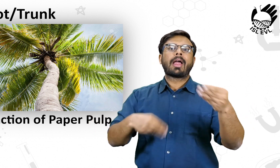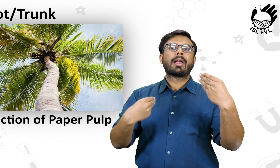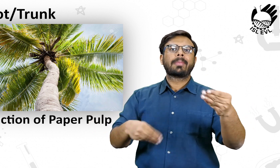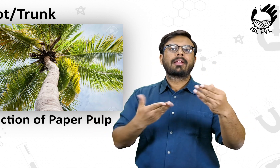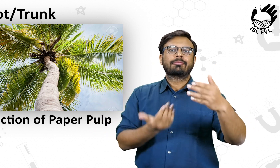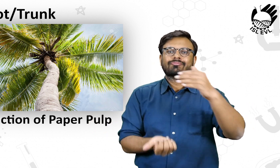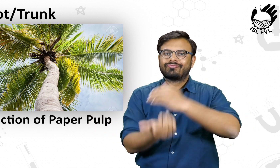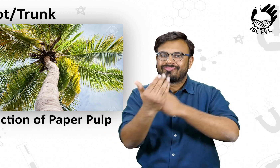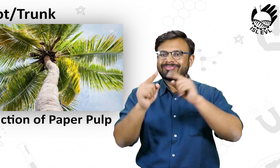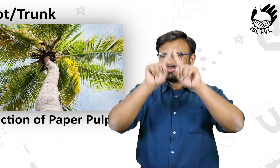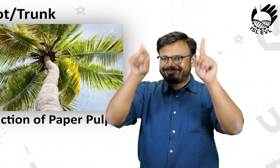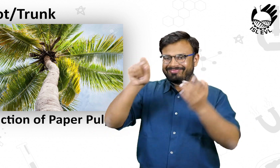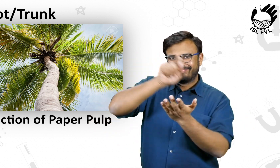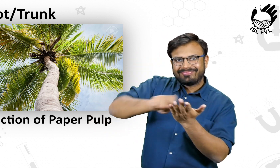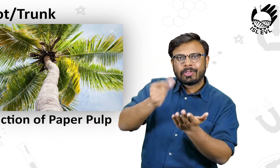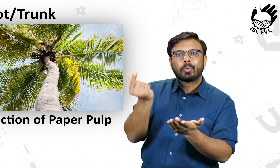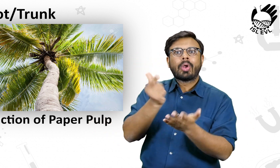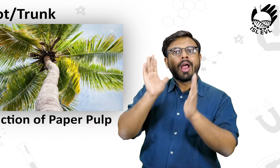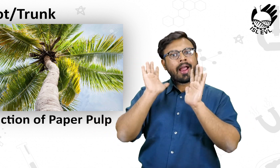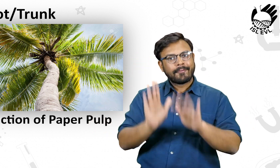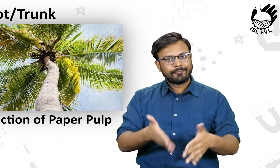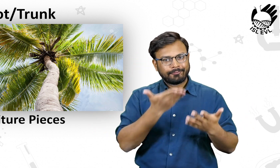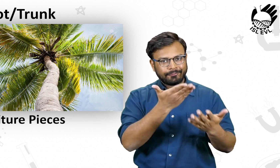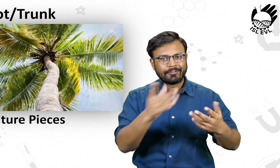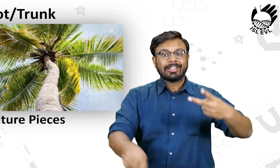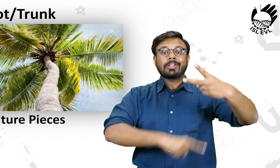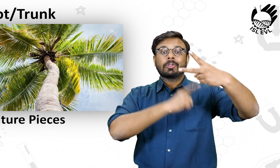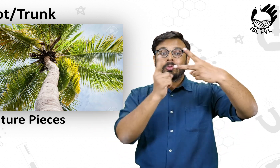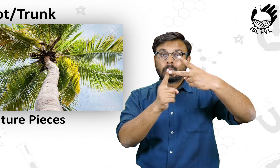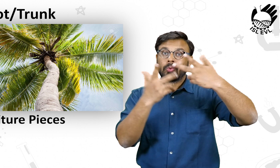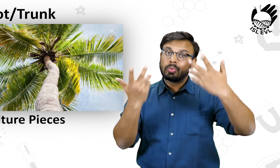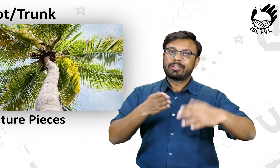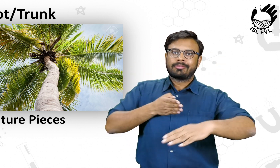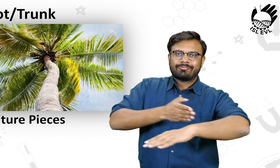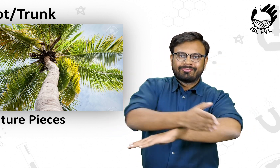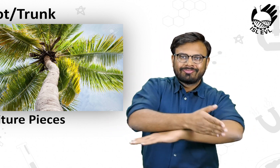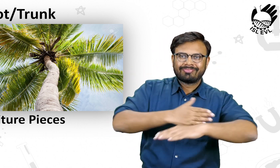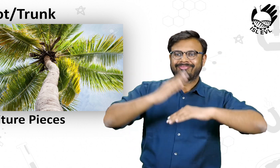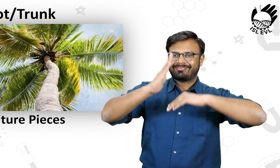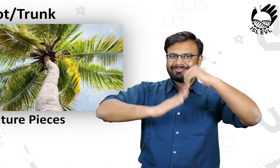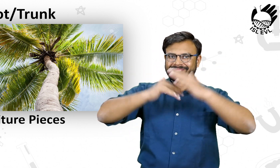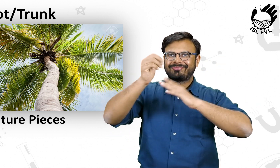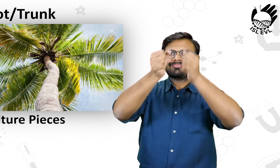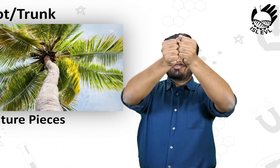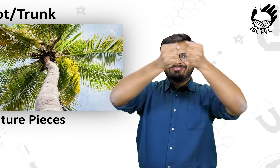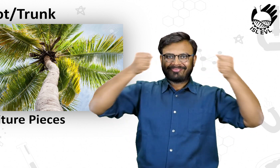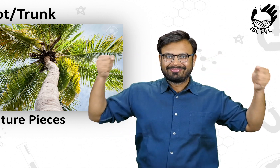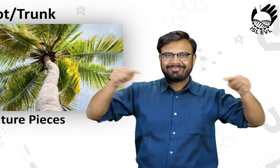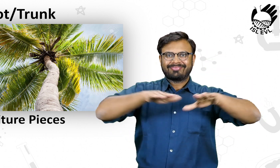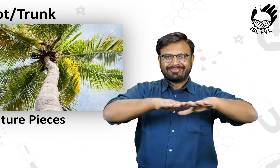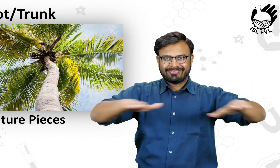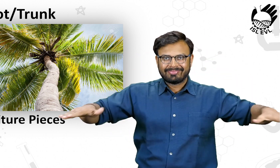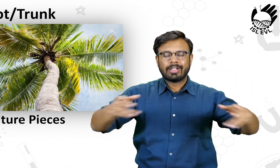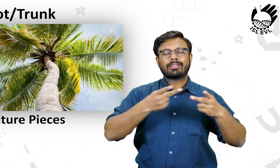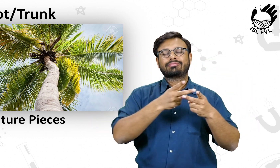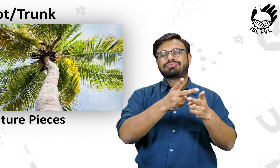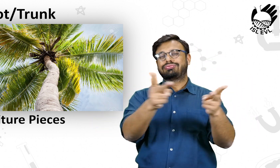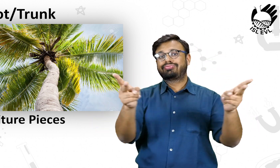It's also used to manufacture furniture and construction